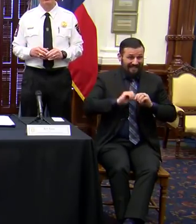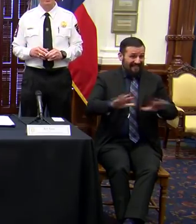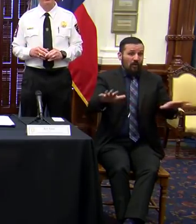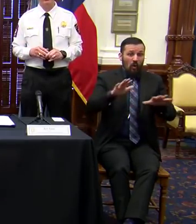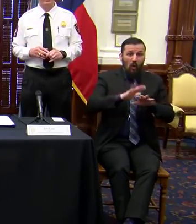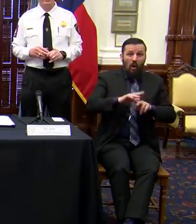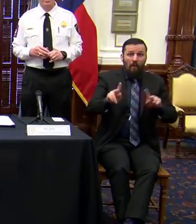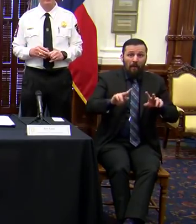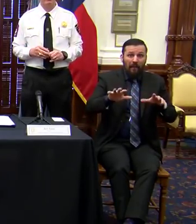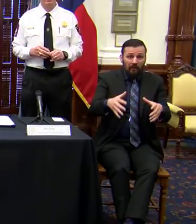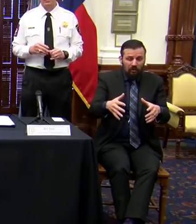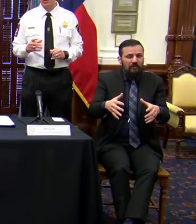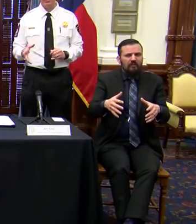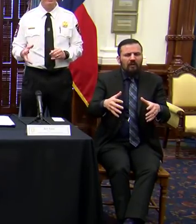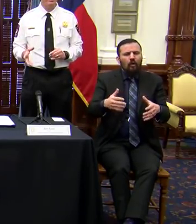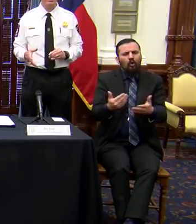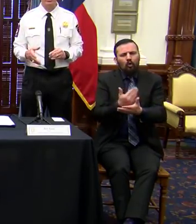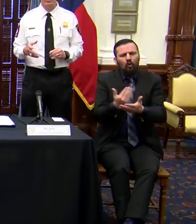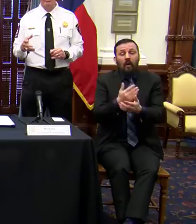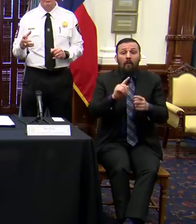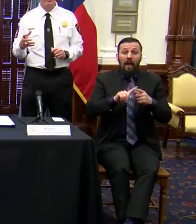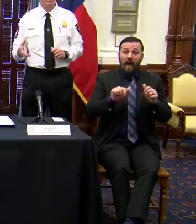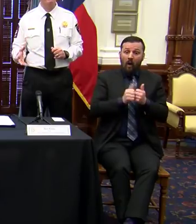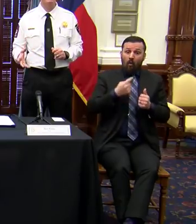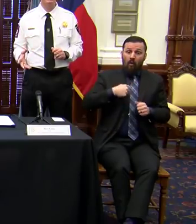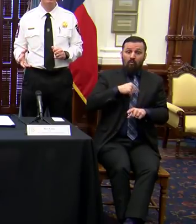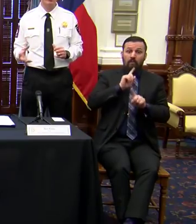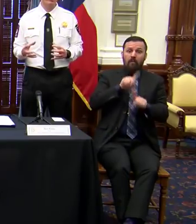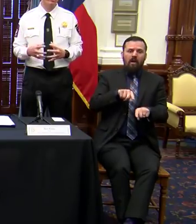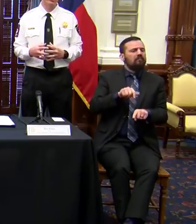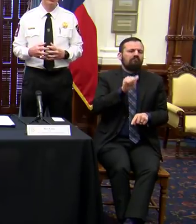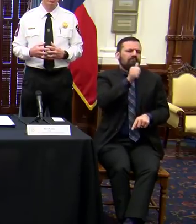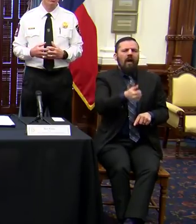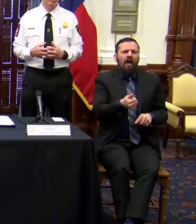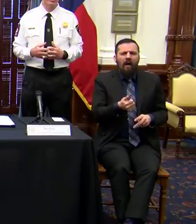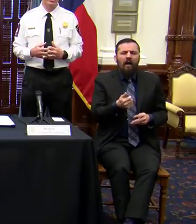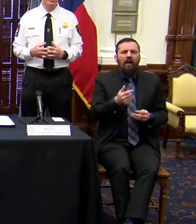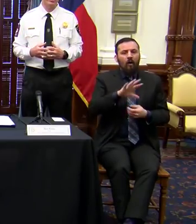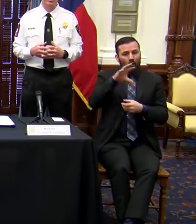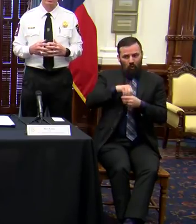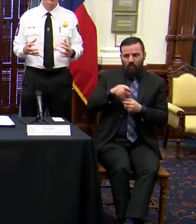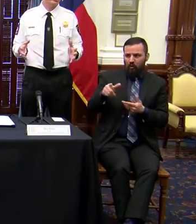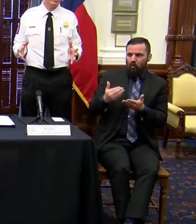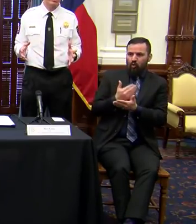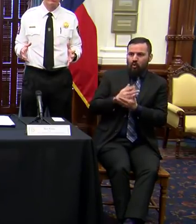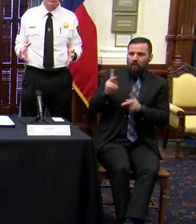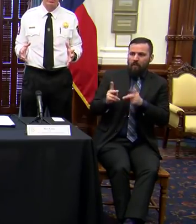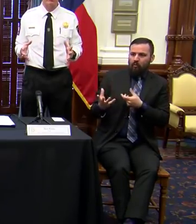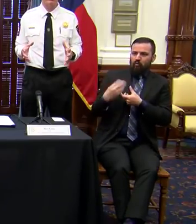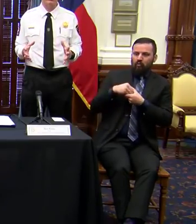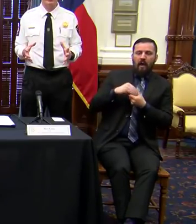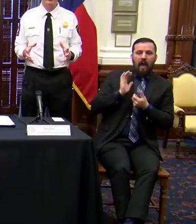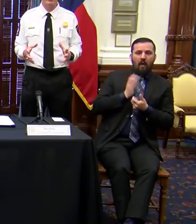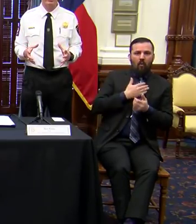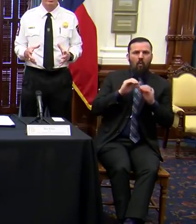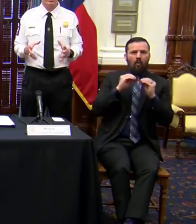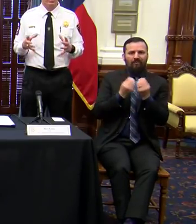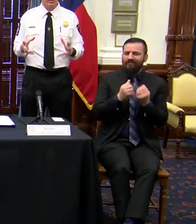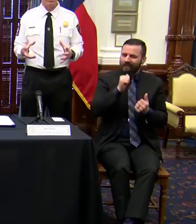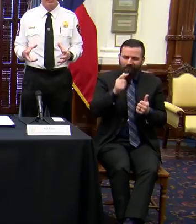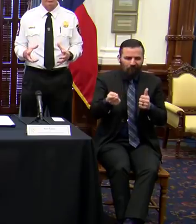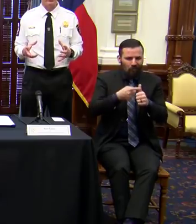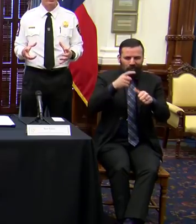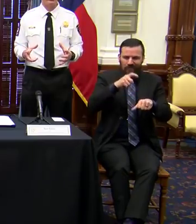the way that we respond to it is not. Including the addition of these private sector partners into our organization, this is not the first time we've ever done this.